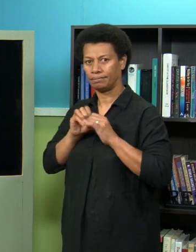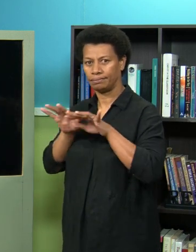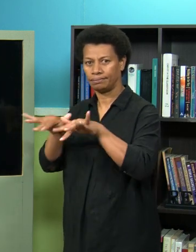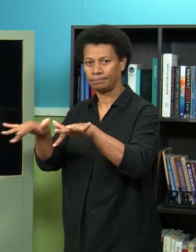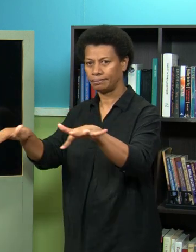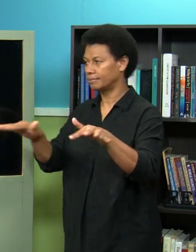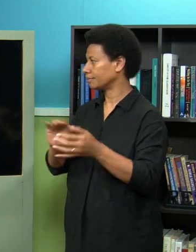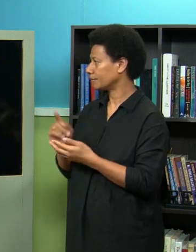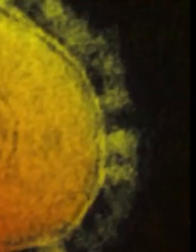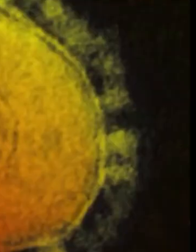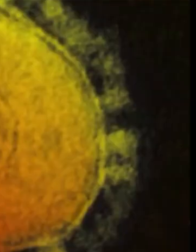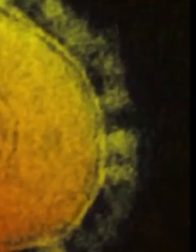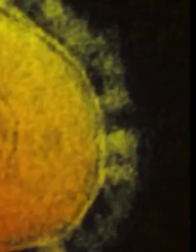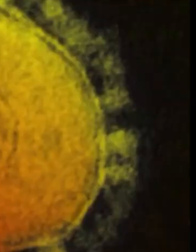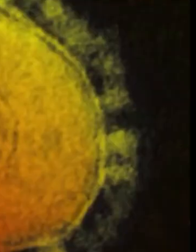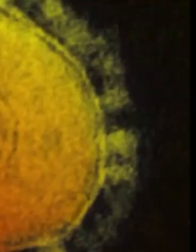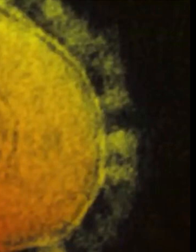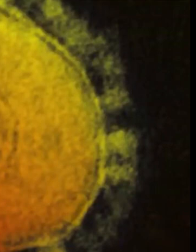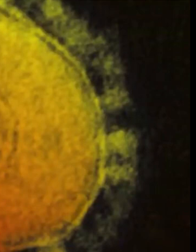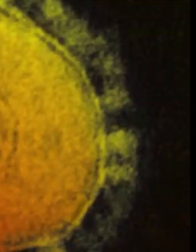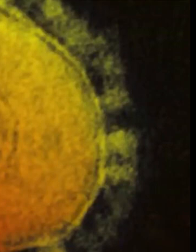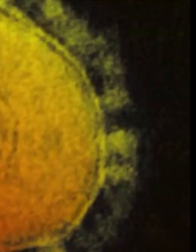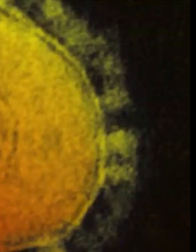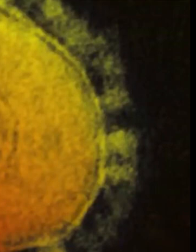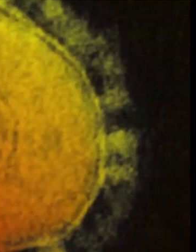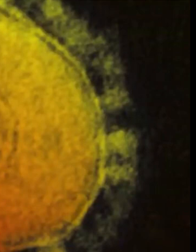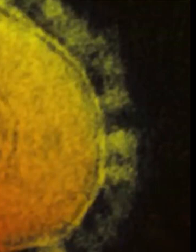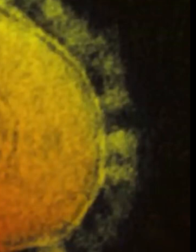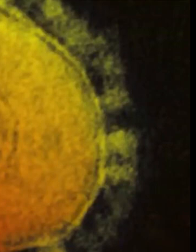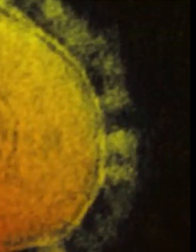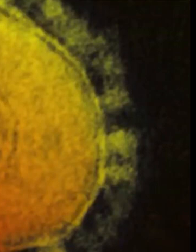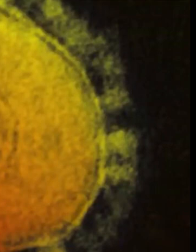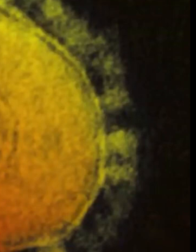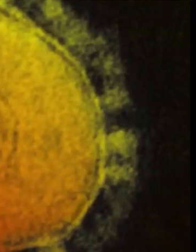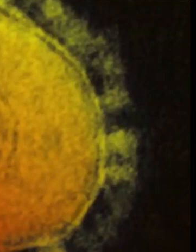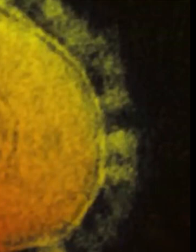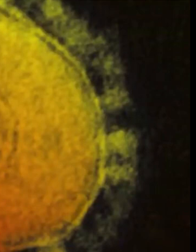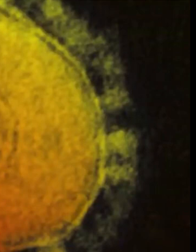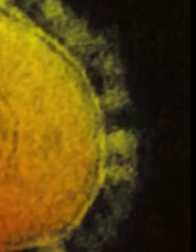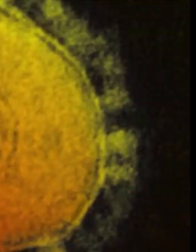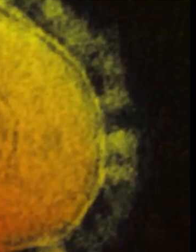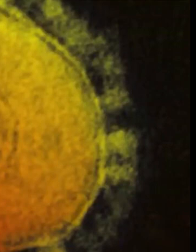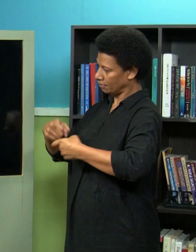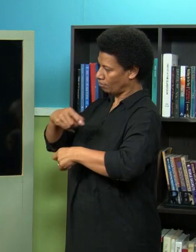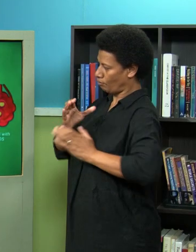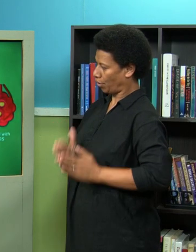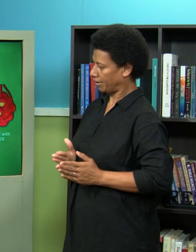of you can see here the coronavirus with its spikes and it's just bound to a human cell